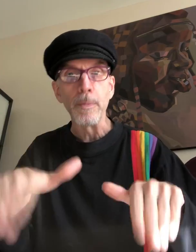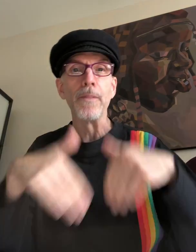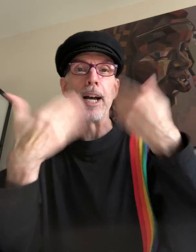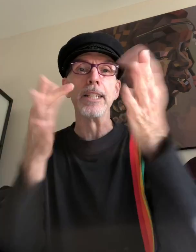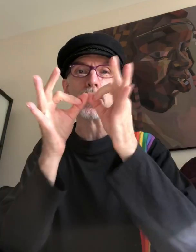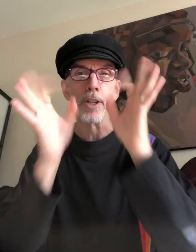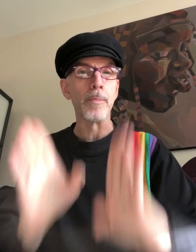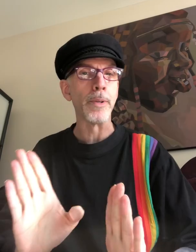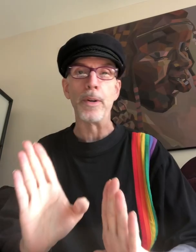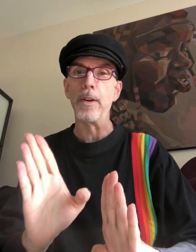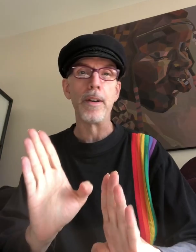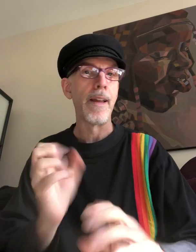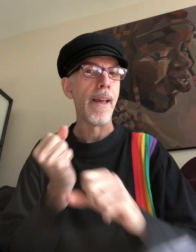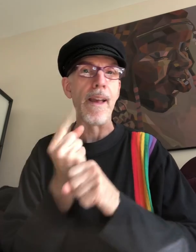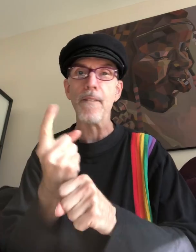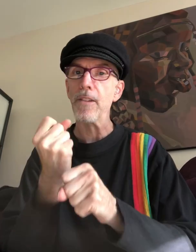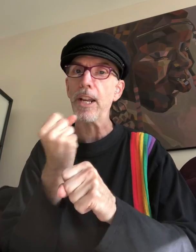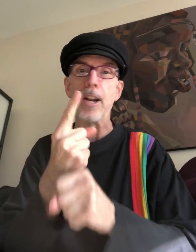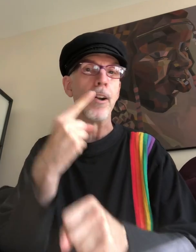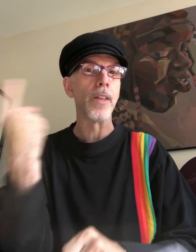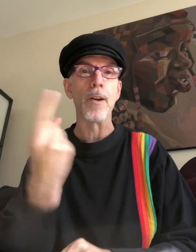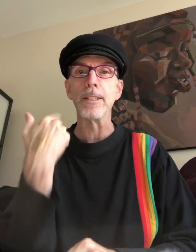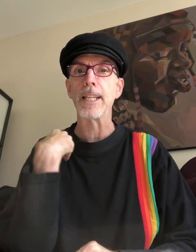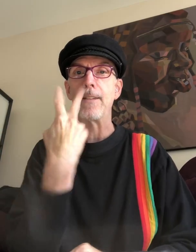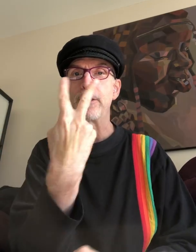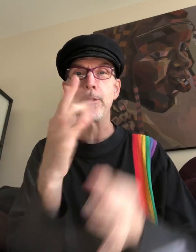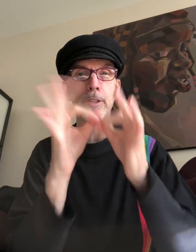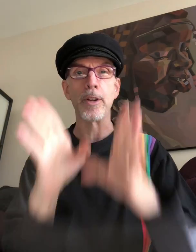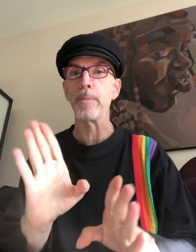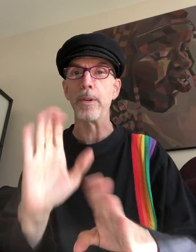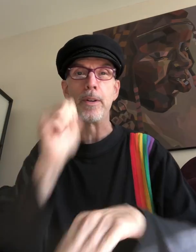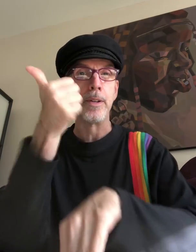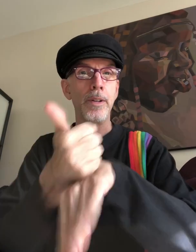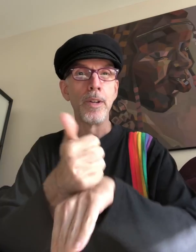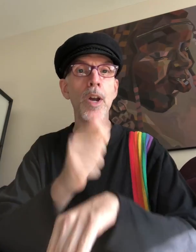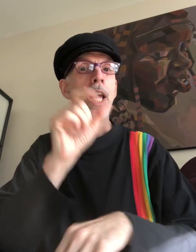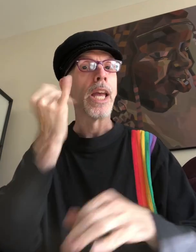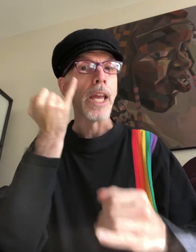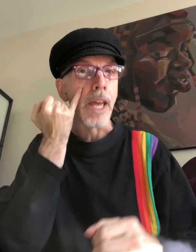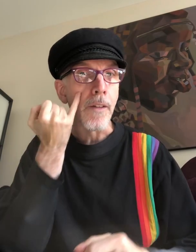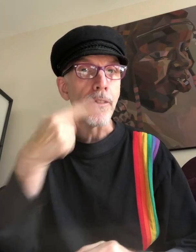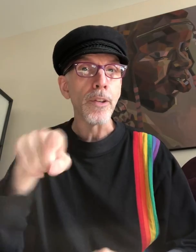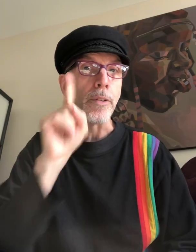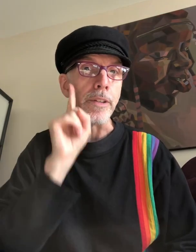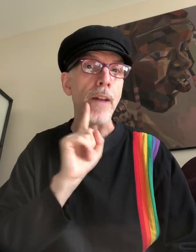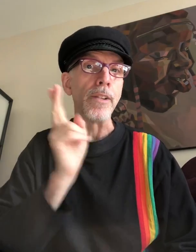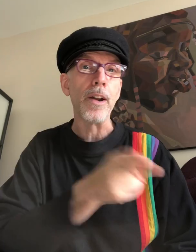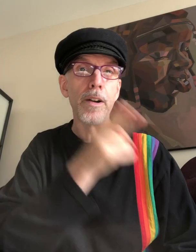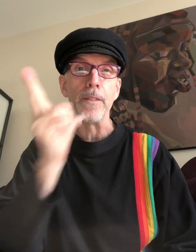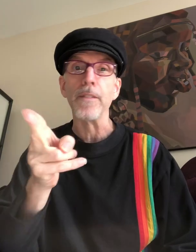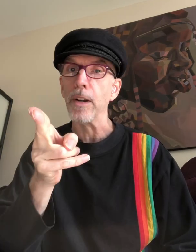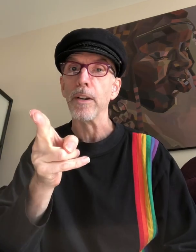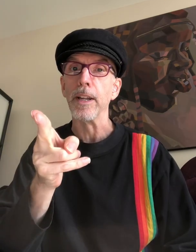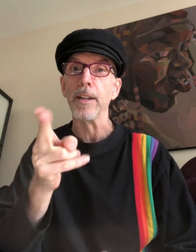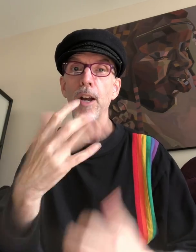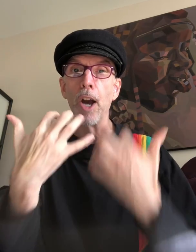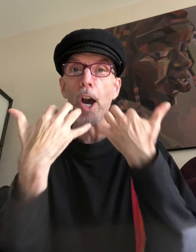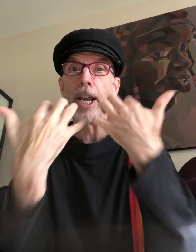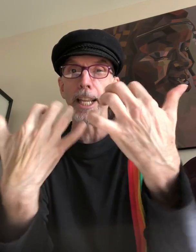provide interpreters every year. They always have two interpreters. If you're a deaf and hard-affair audience,